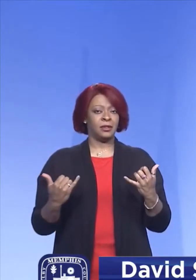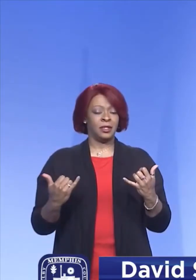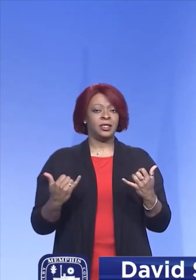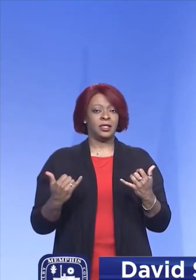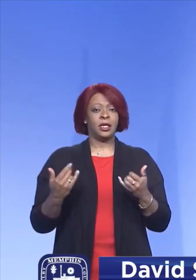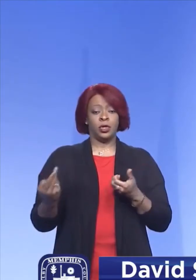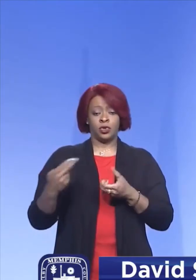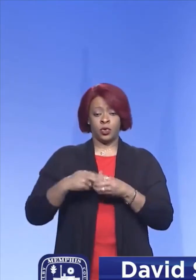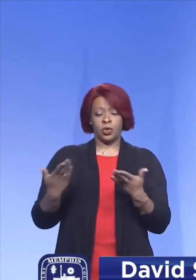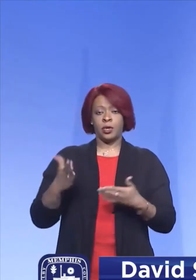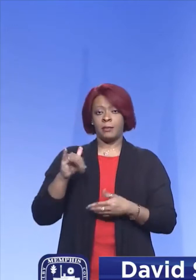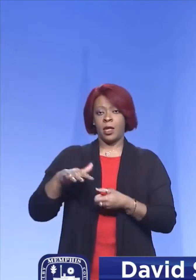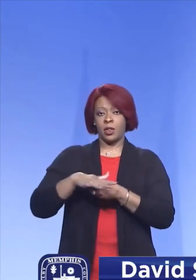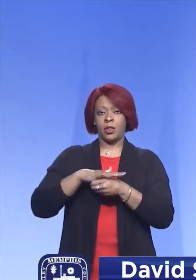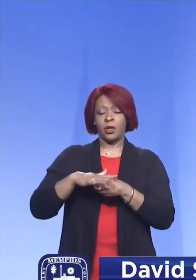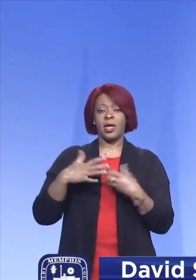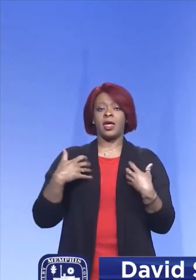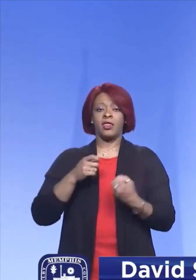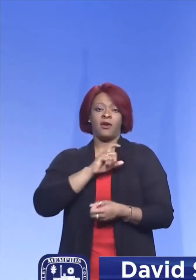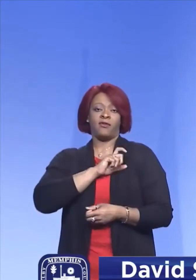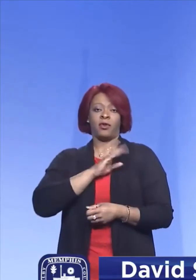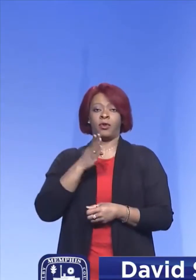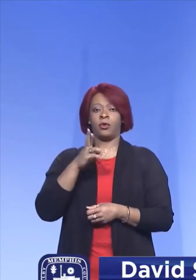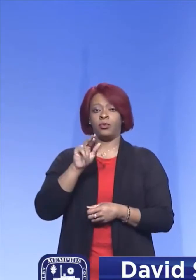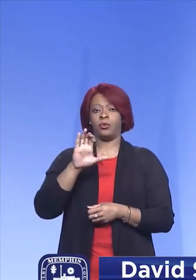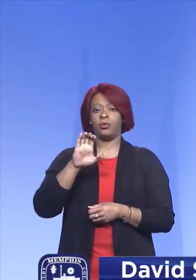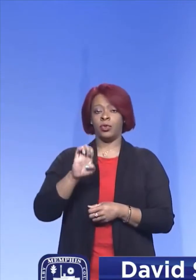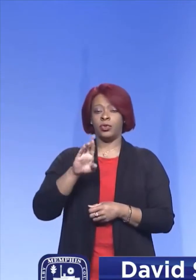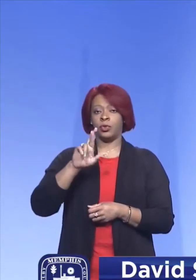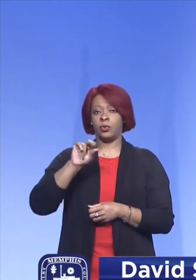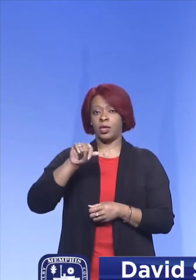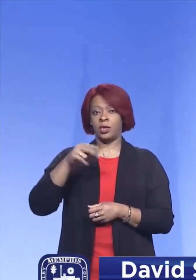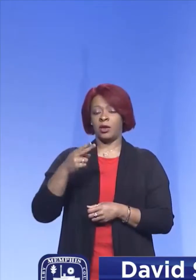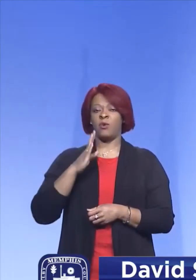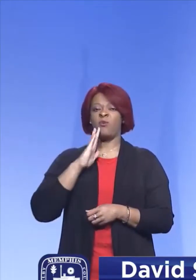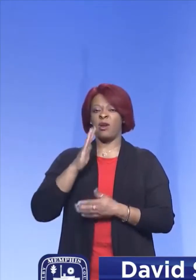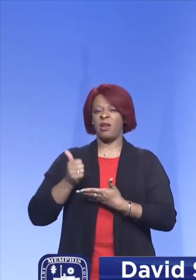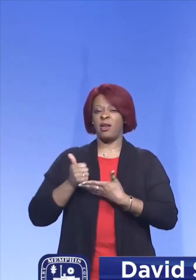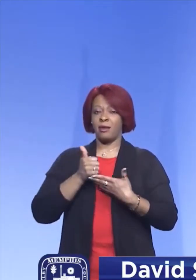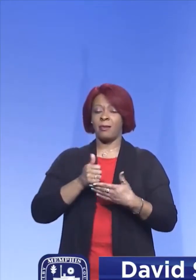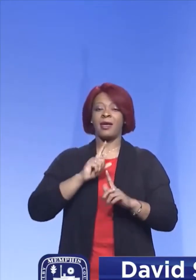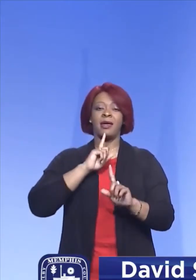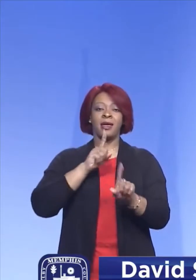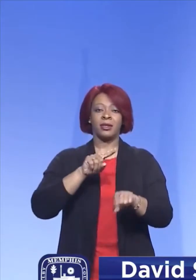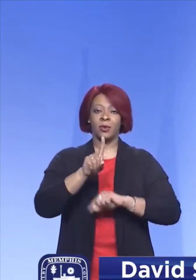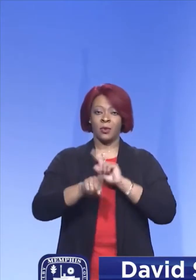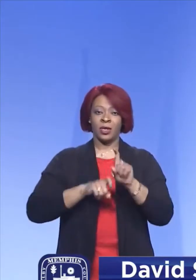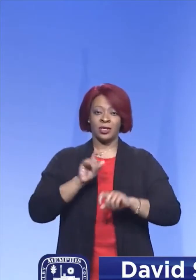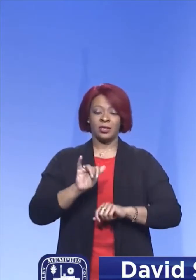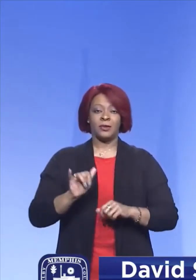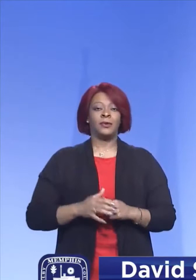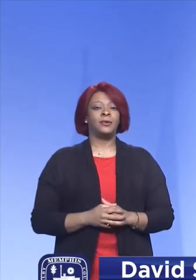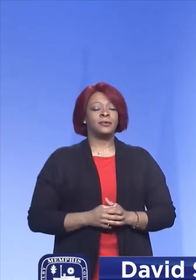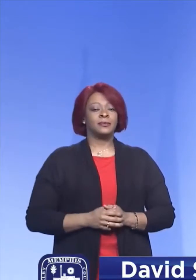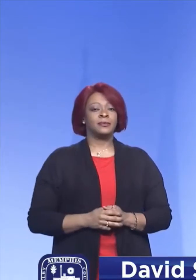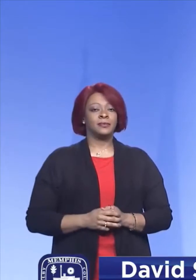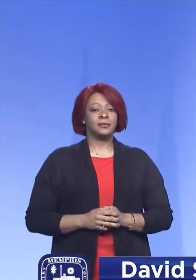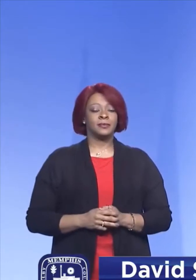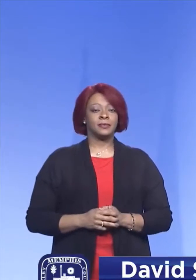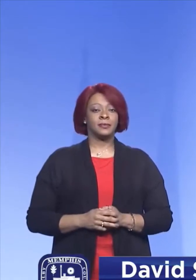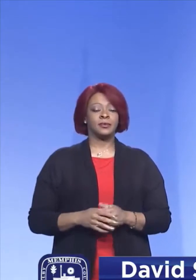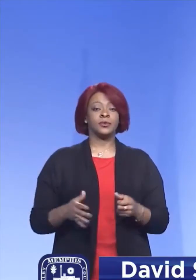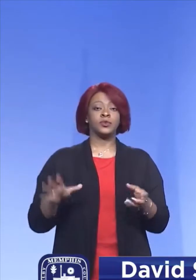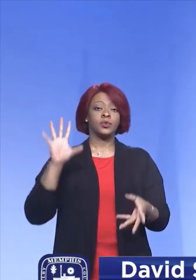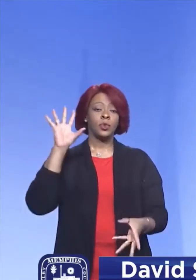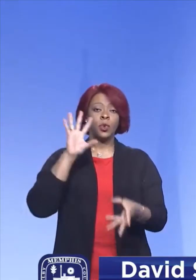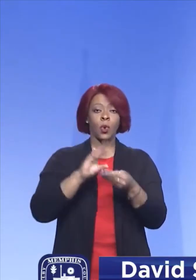today by local health officer, Dr. Bruce Randolph, who will be available to help answer questions as well. Our total number of